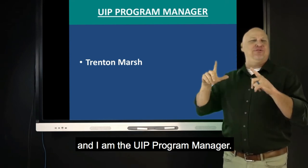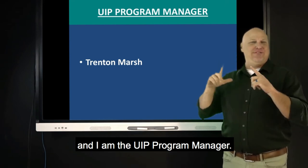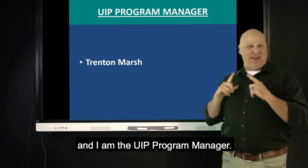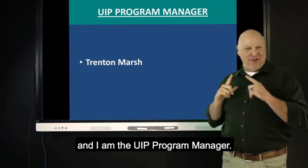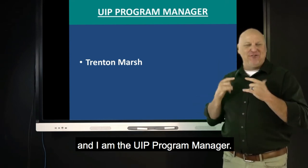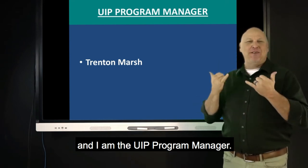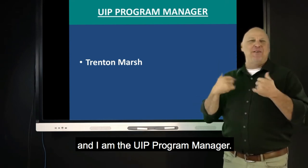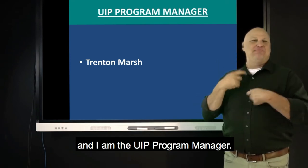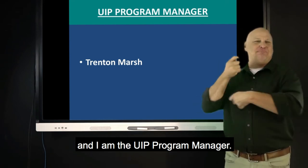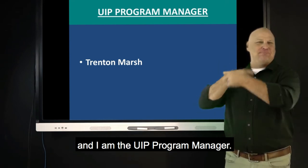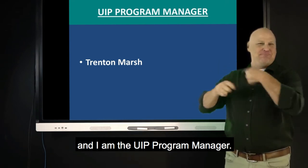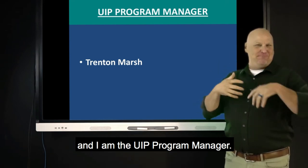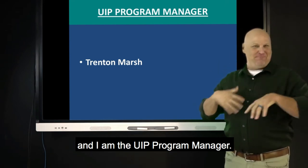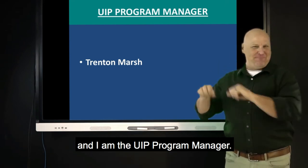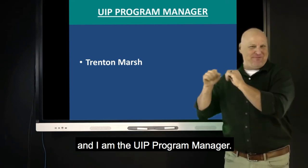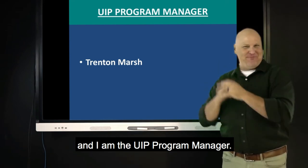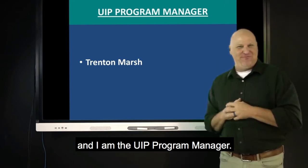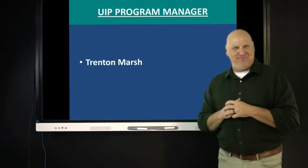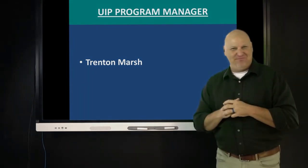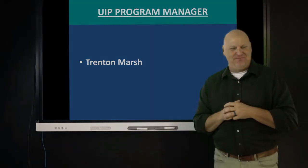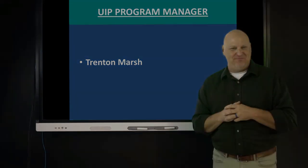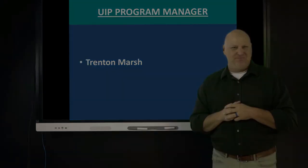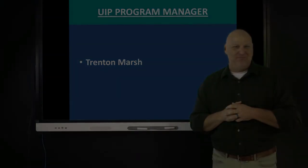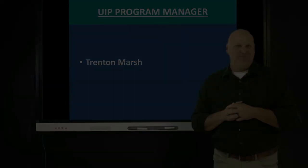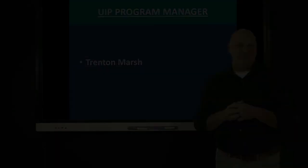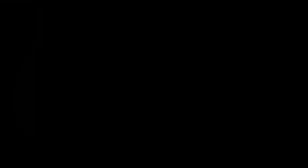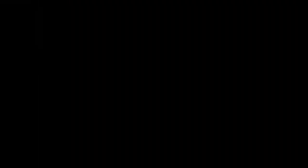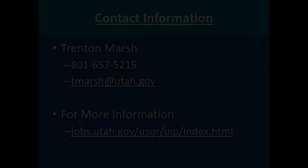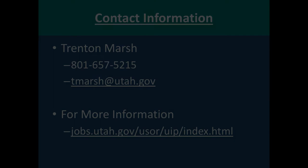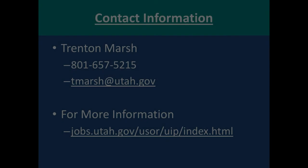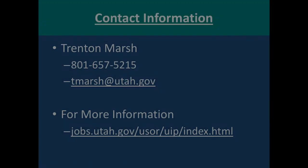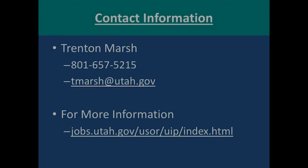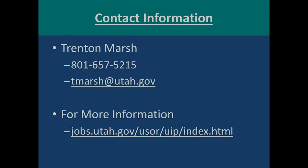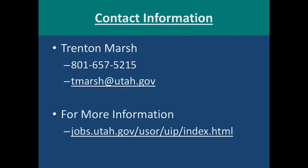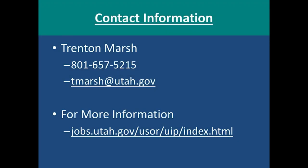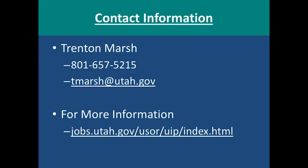job, Mitch Jensen did that, and when he retired, I took over for him.